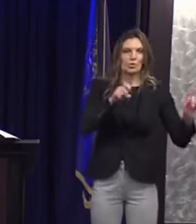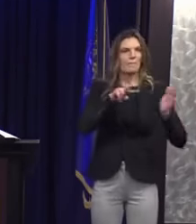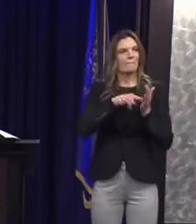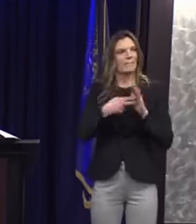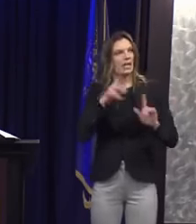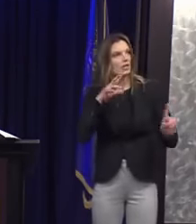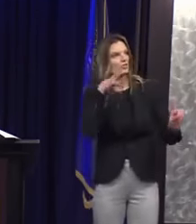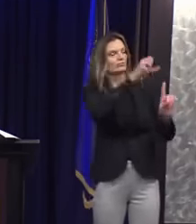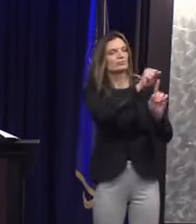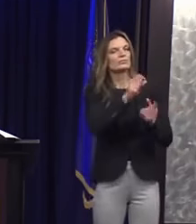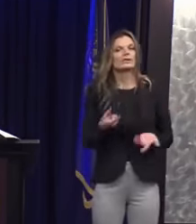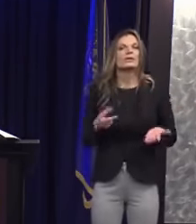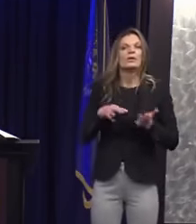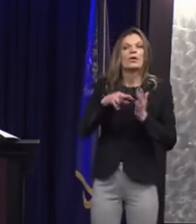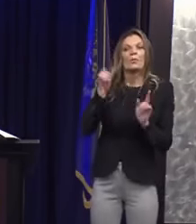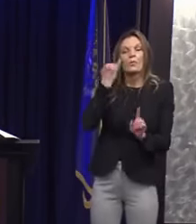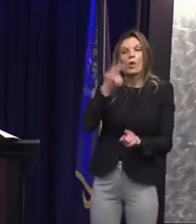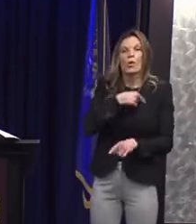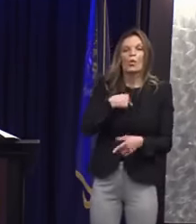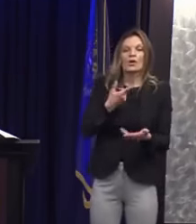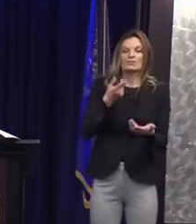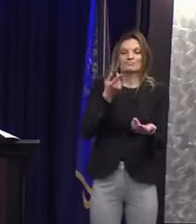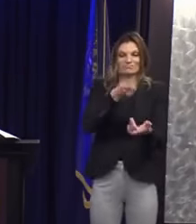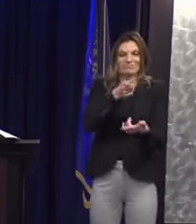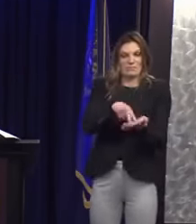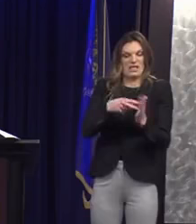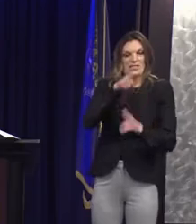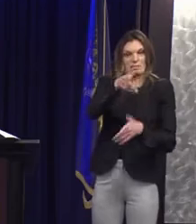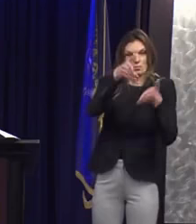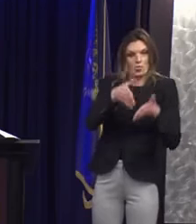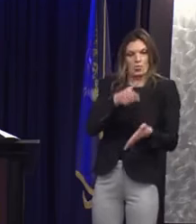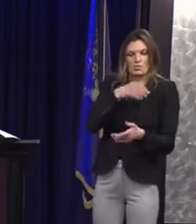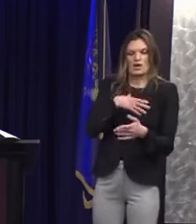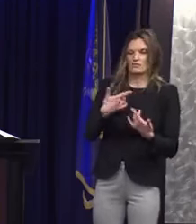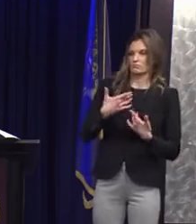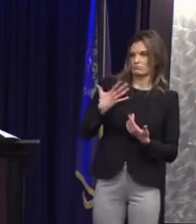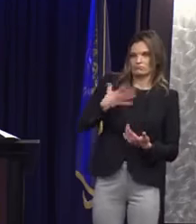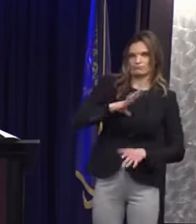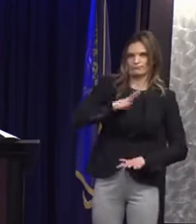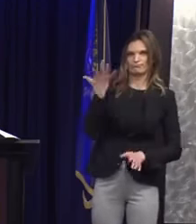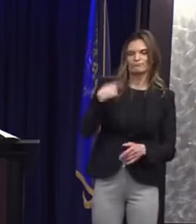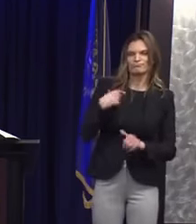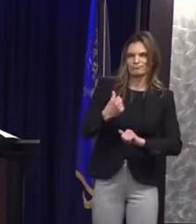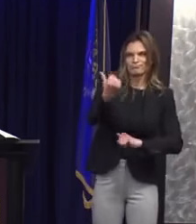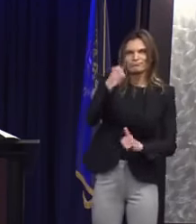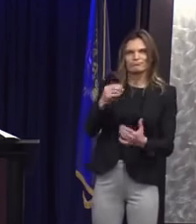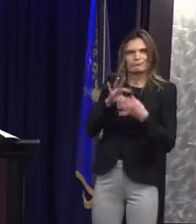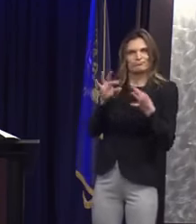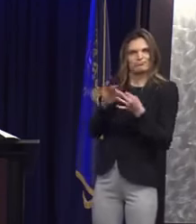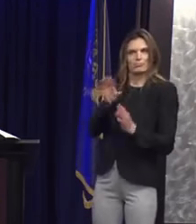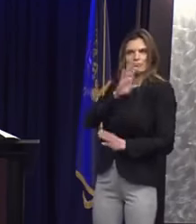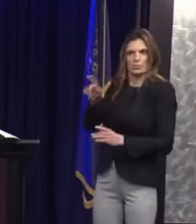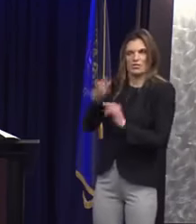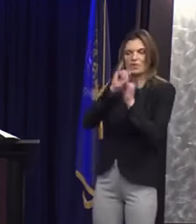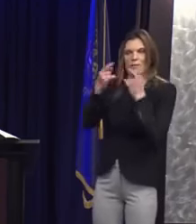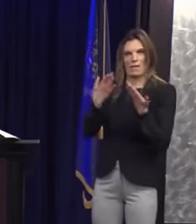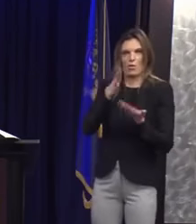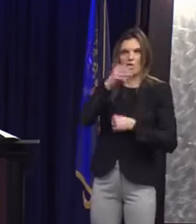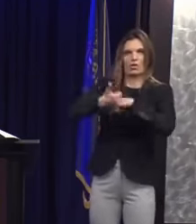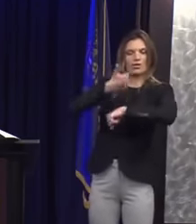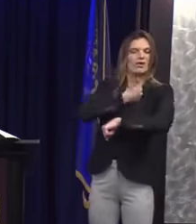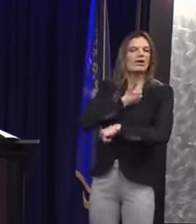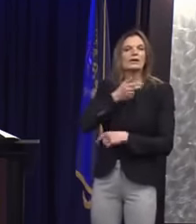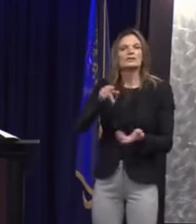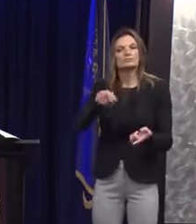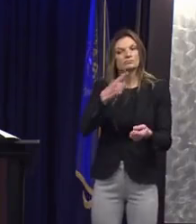pass in order to catch the bigger fish. And without someone laying the legal foundation for admitting the